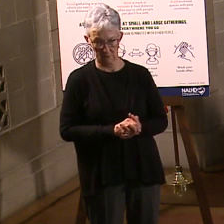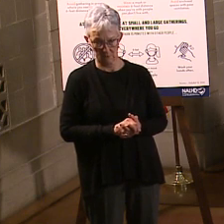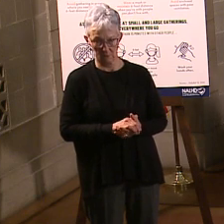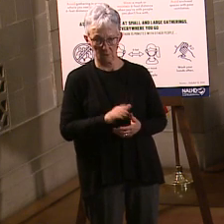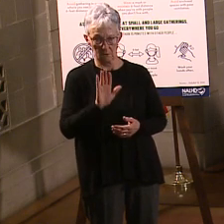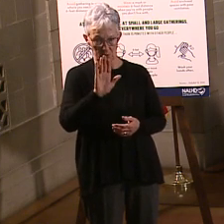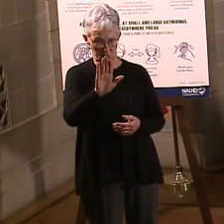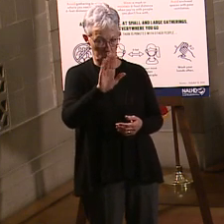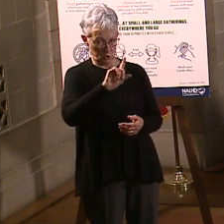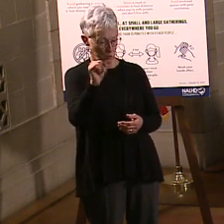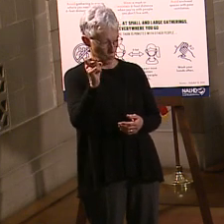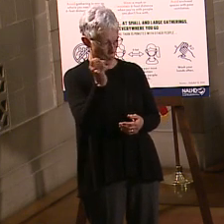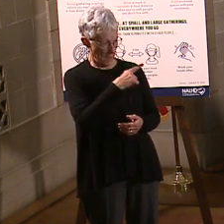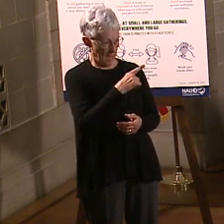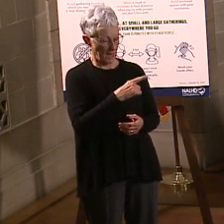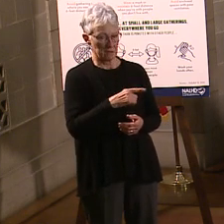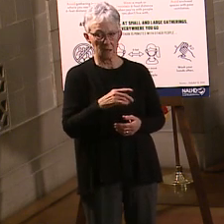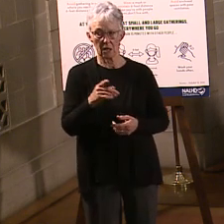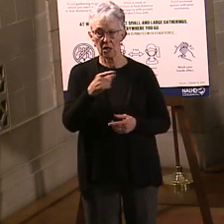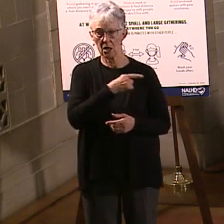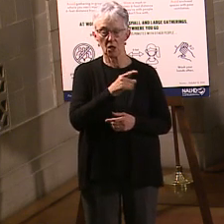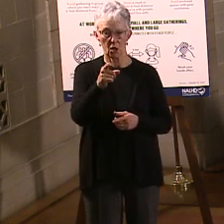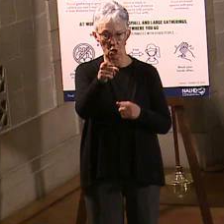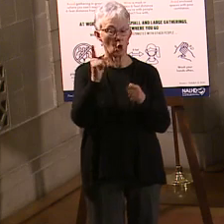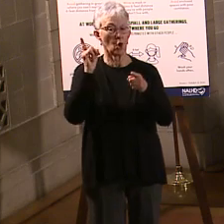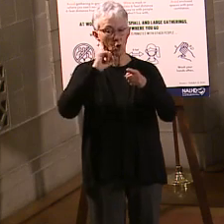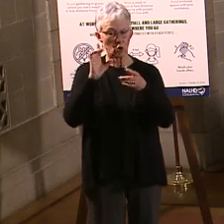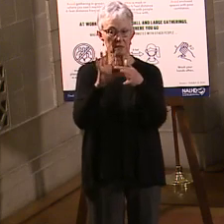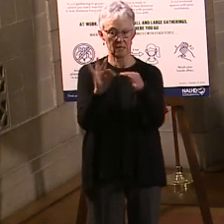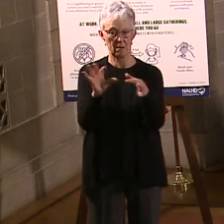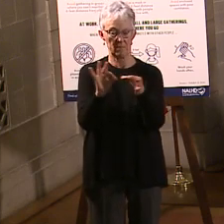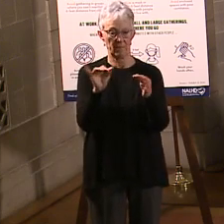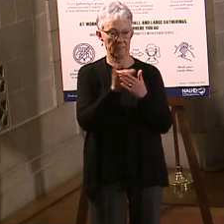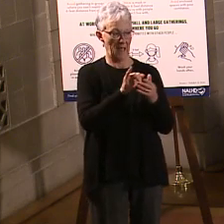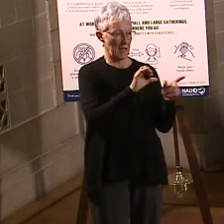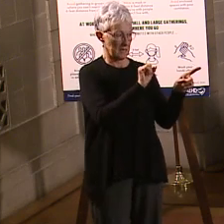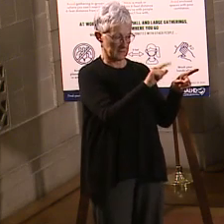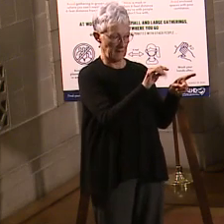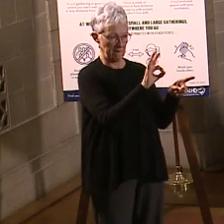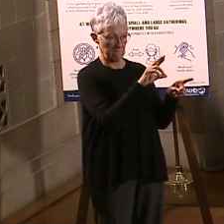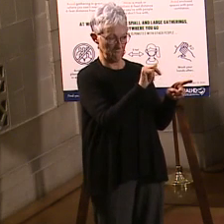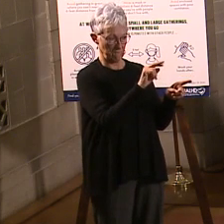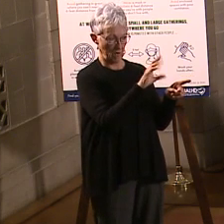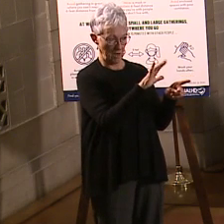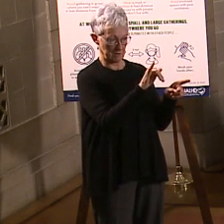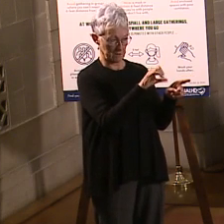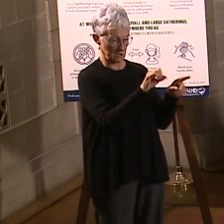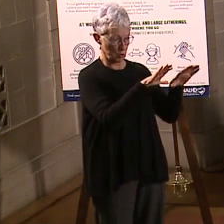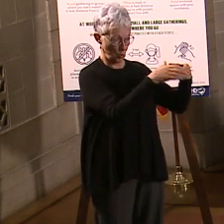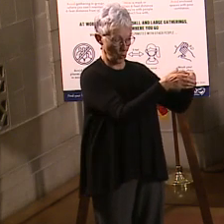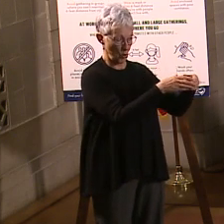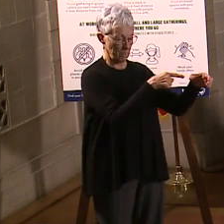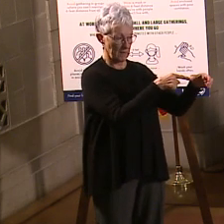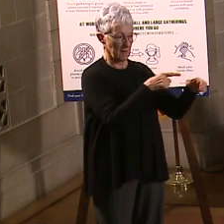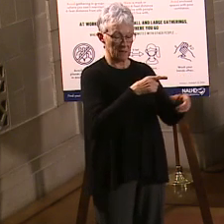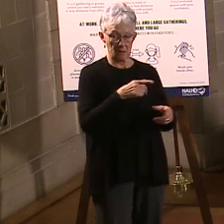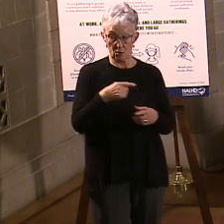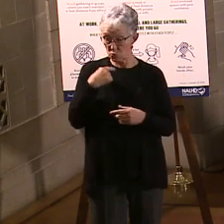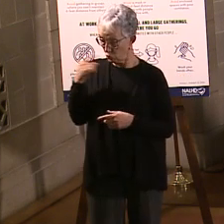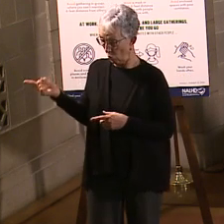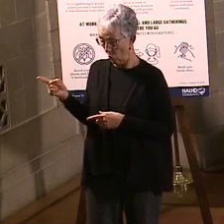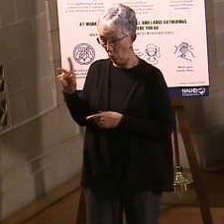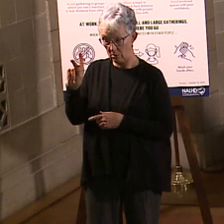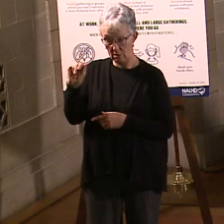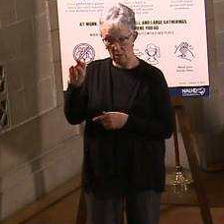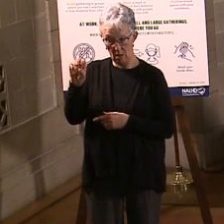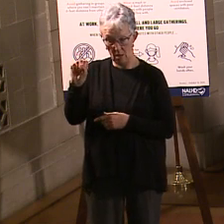question was, how did I take the statement from the St. Francis folks that if they don't get the money, they're walking? You know, again, we're trying